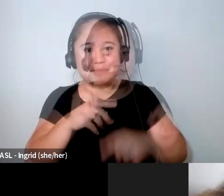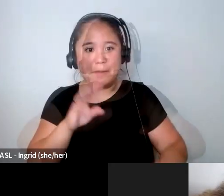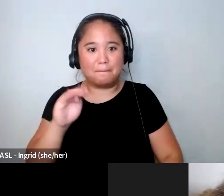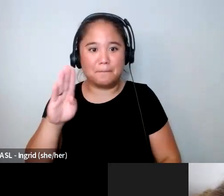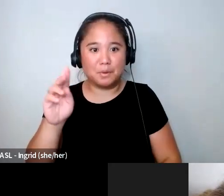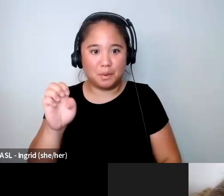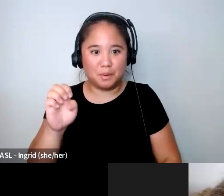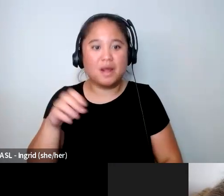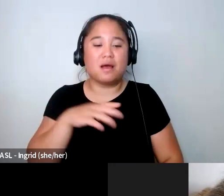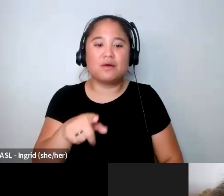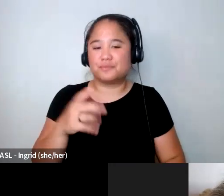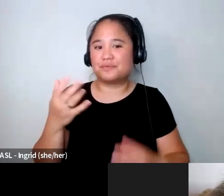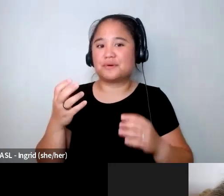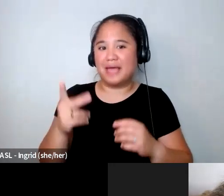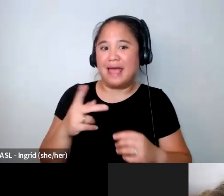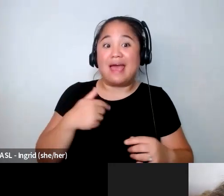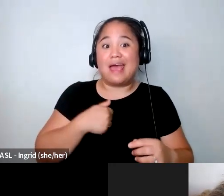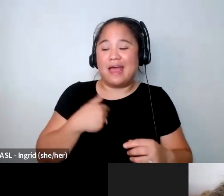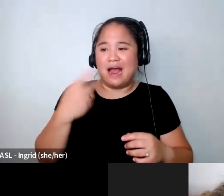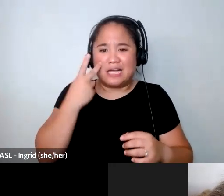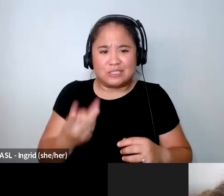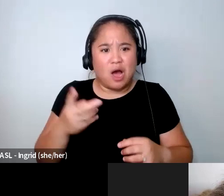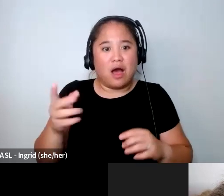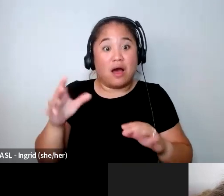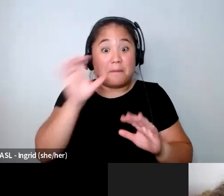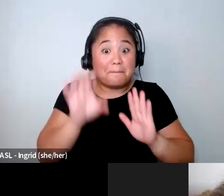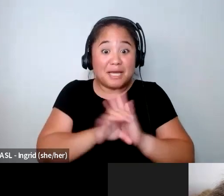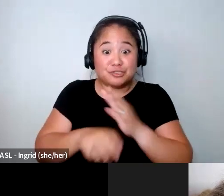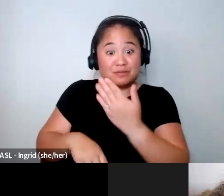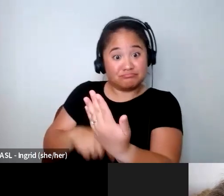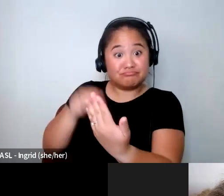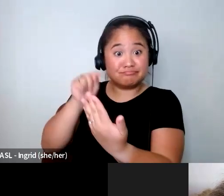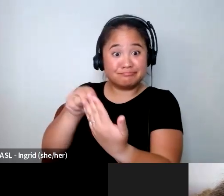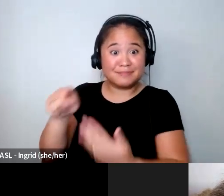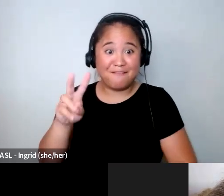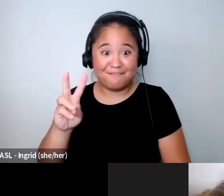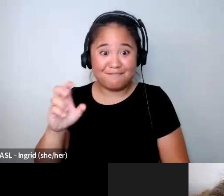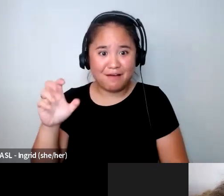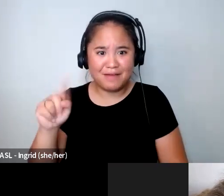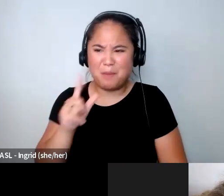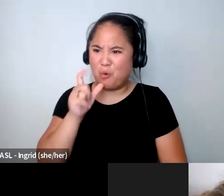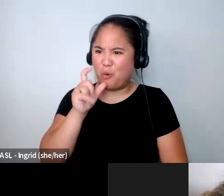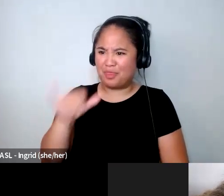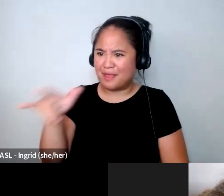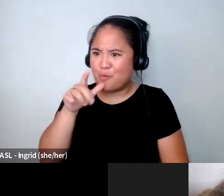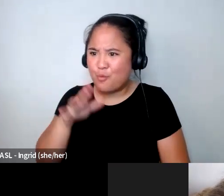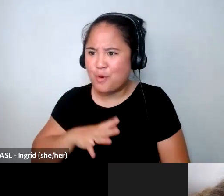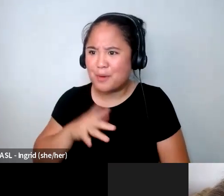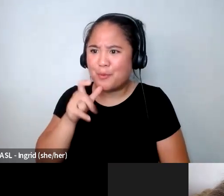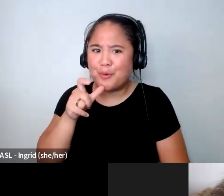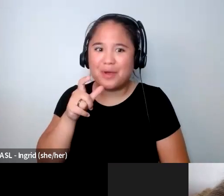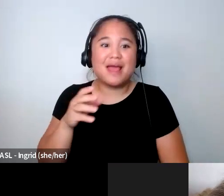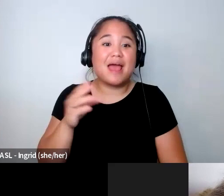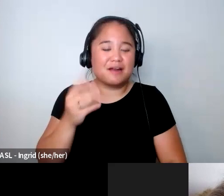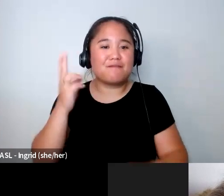and I saw a picture of Velvet and I was like who is this woman and of course